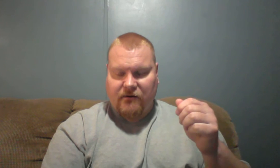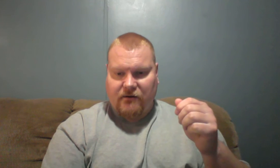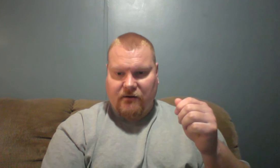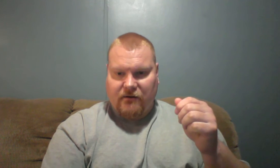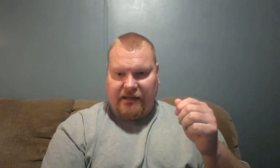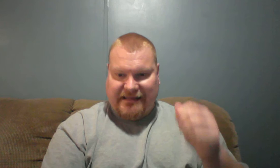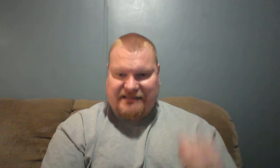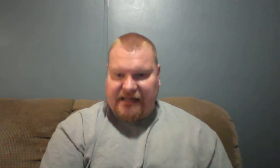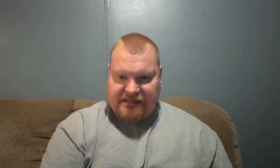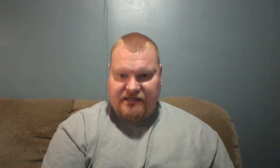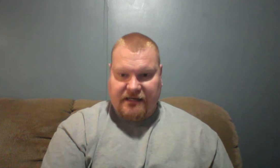in these last days.